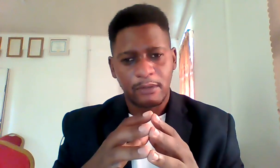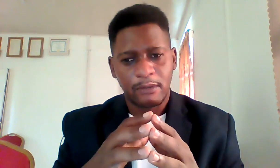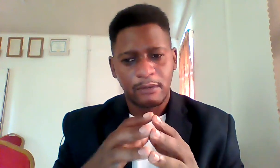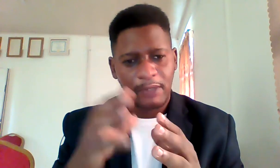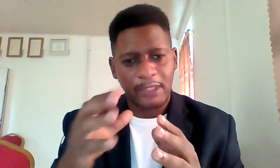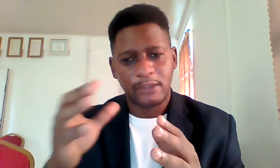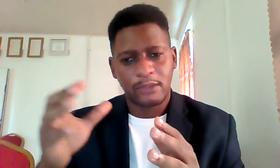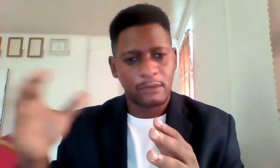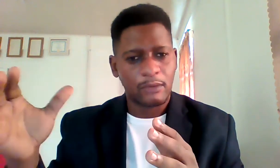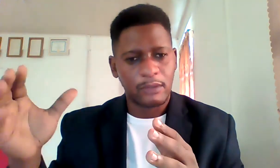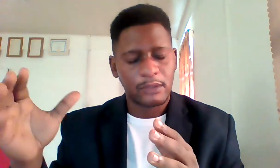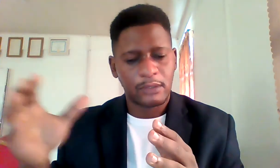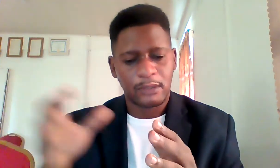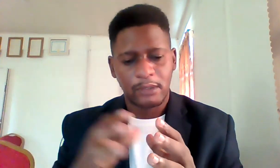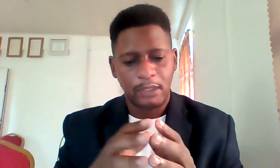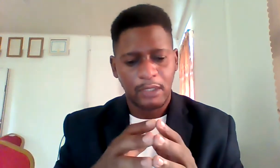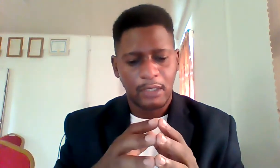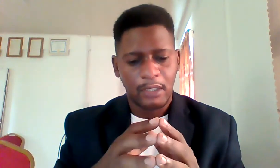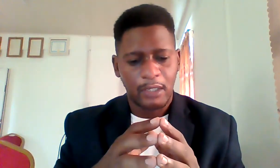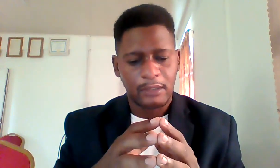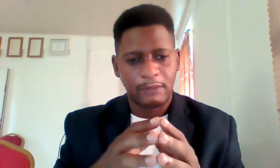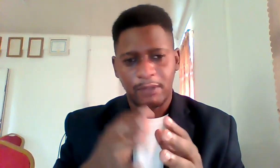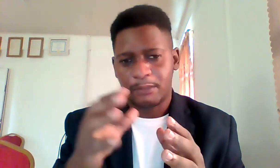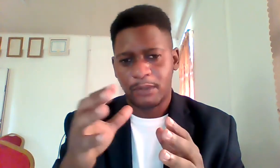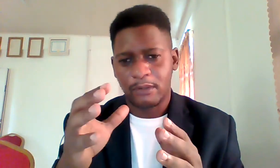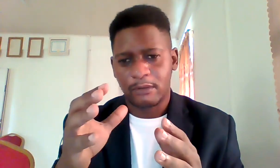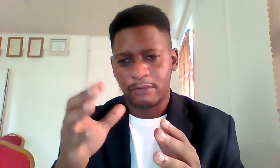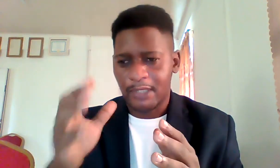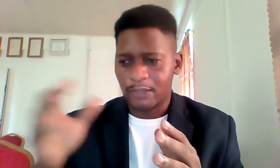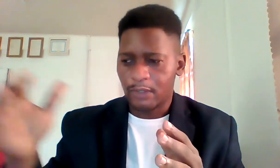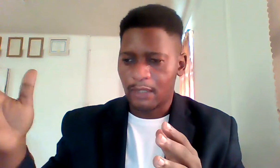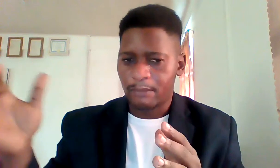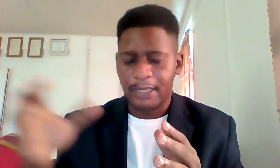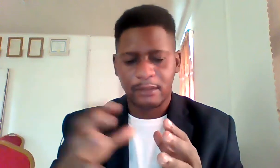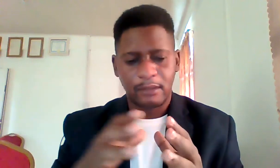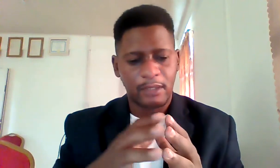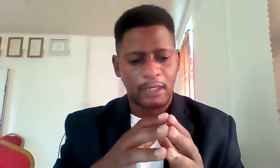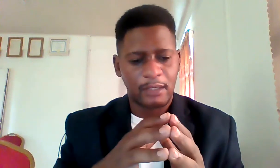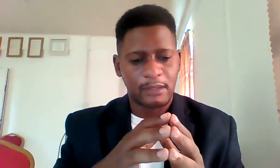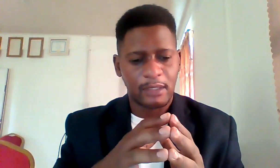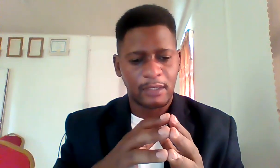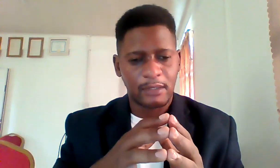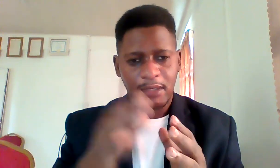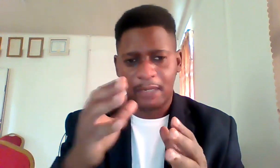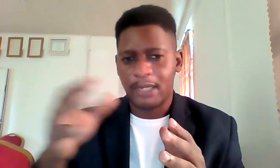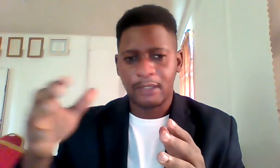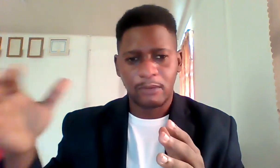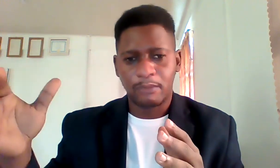financial goals and develop your financial game plan and timeline the whole